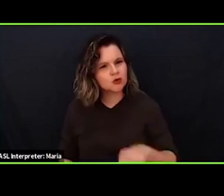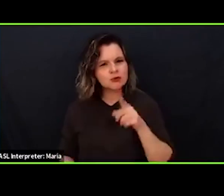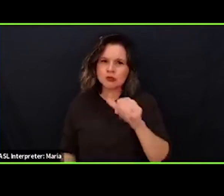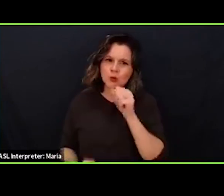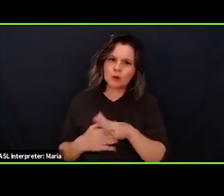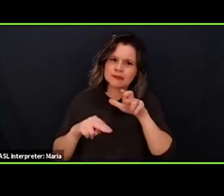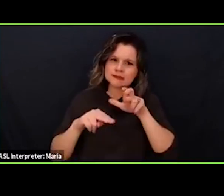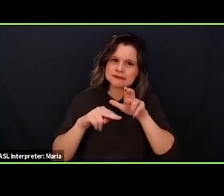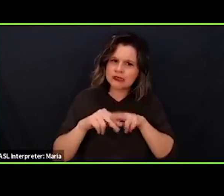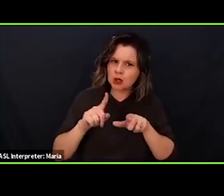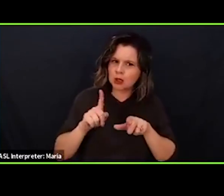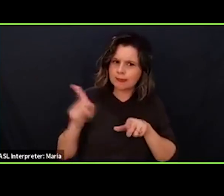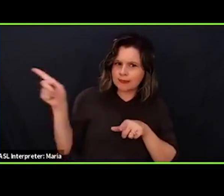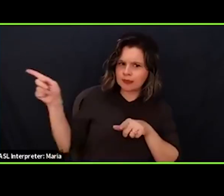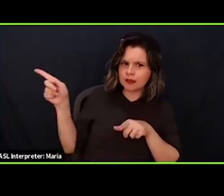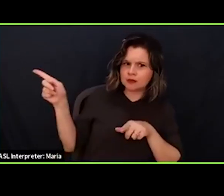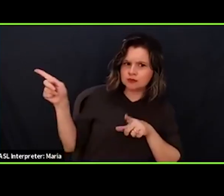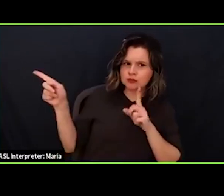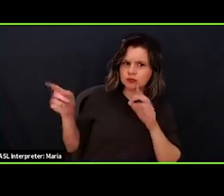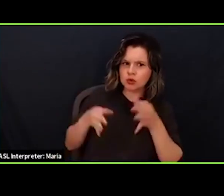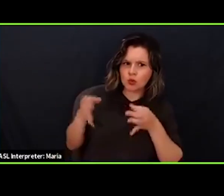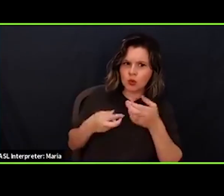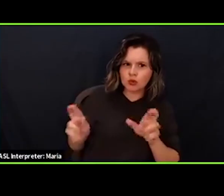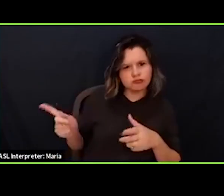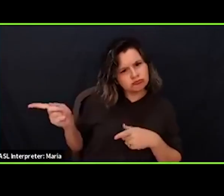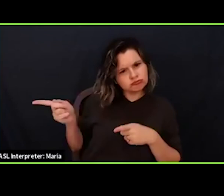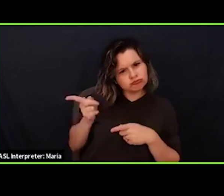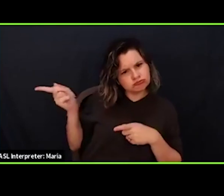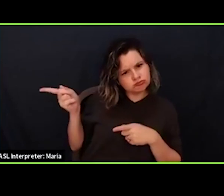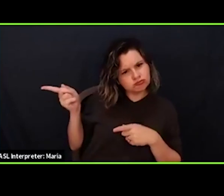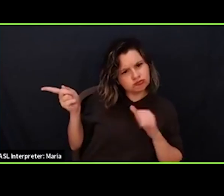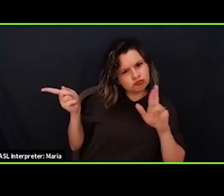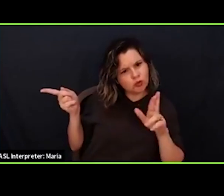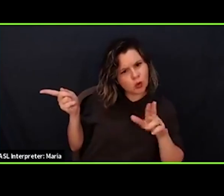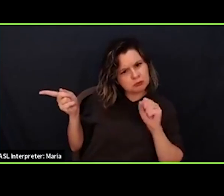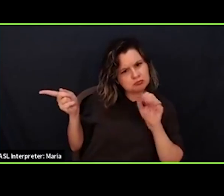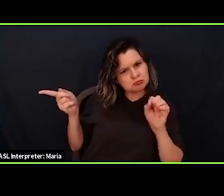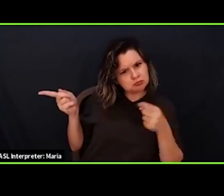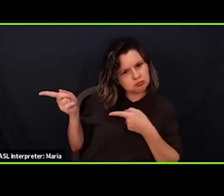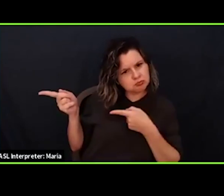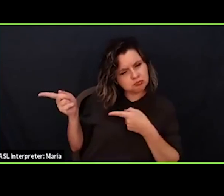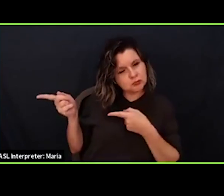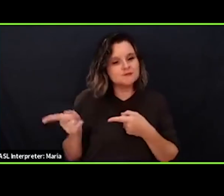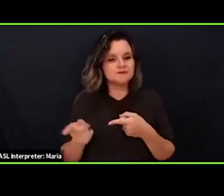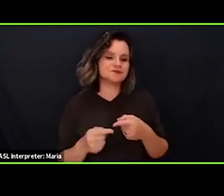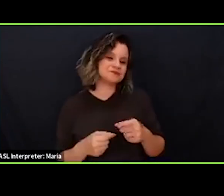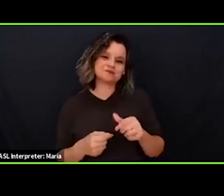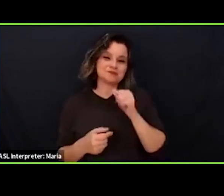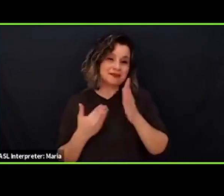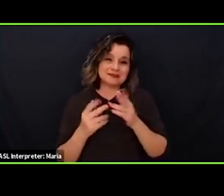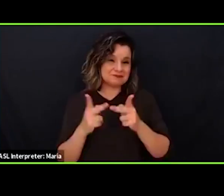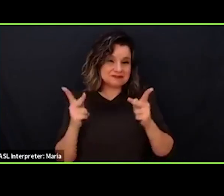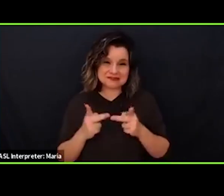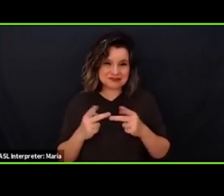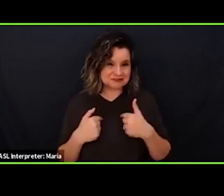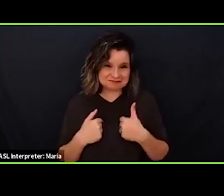sitting on that side of the courtroom or that side of this hearing hall? So this isn't an easy position to be